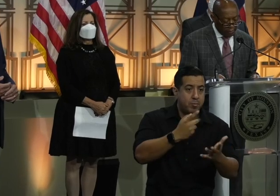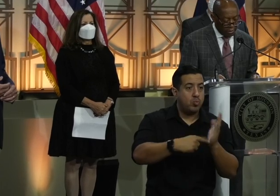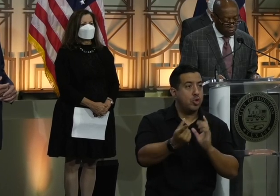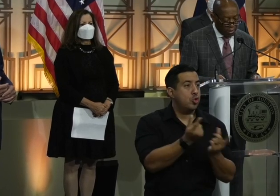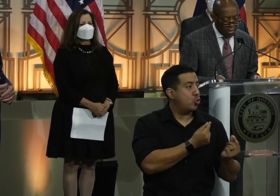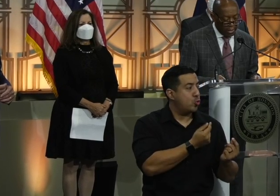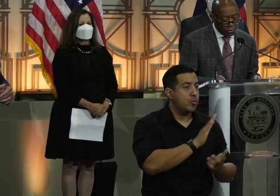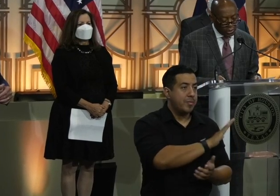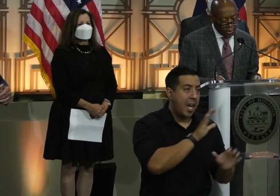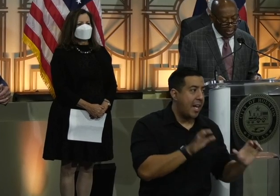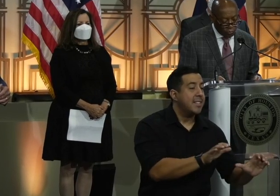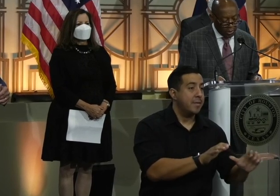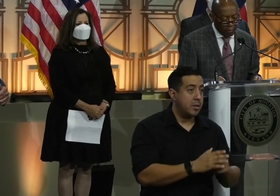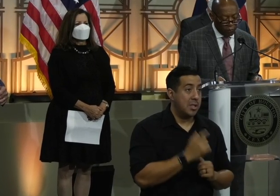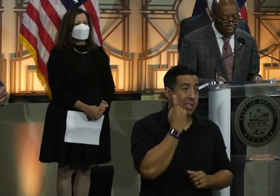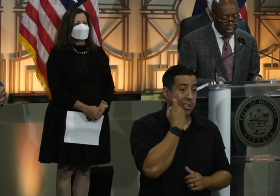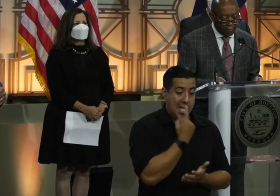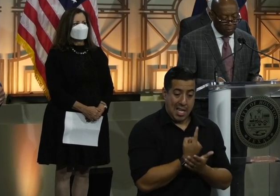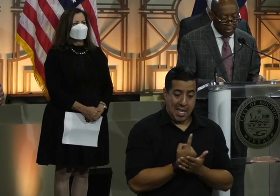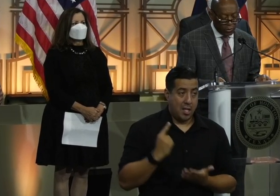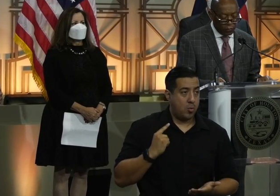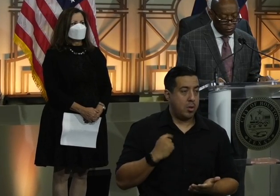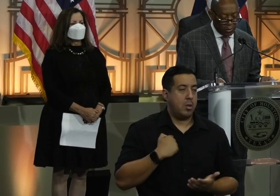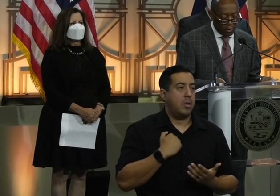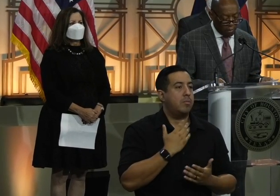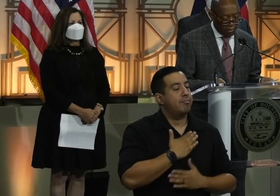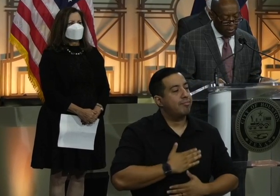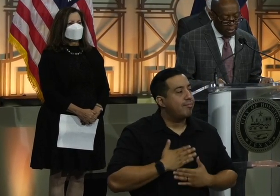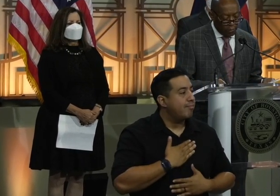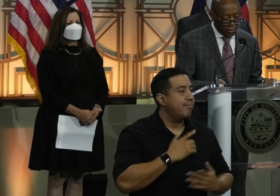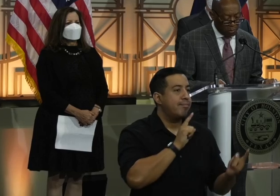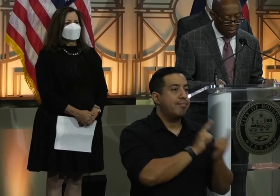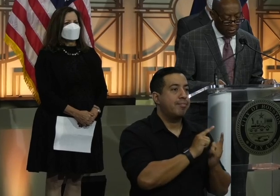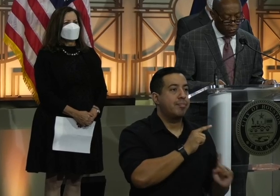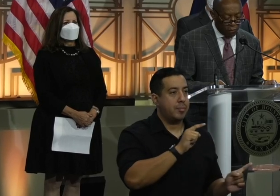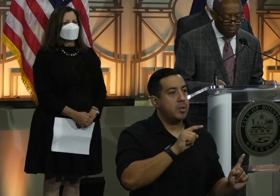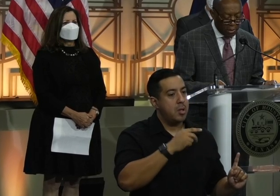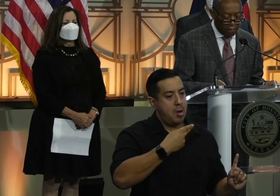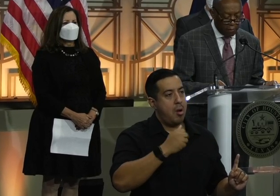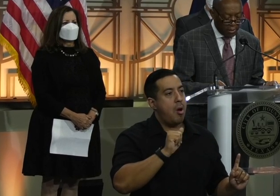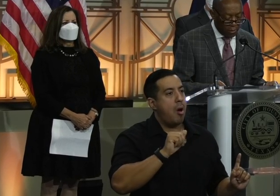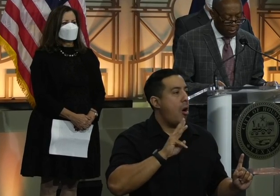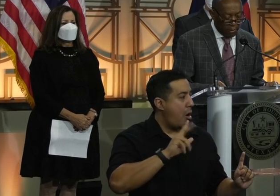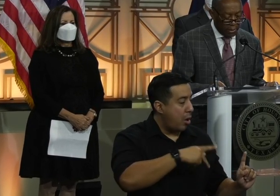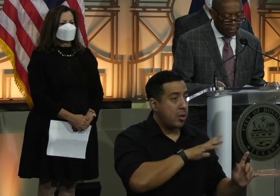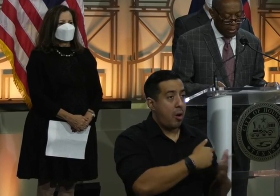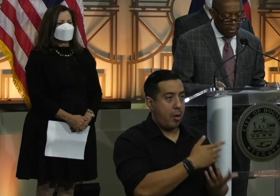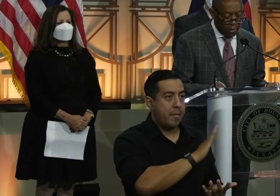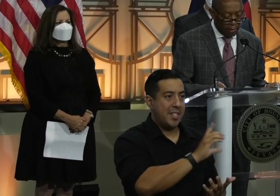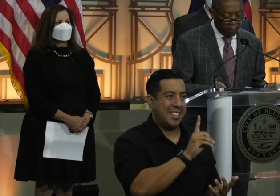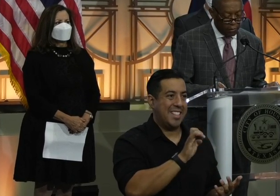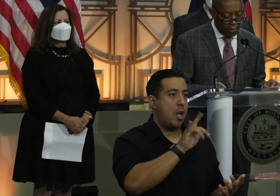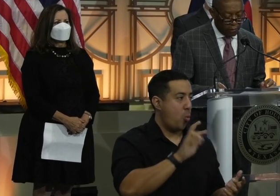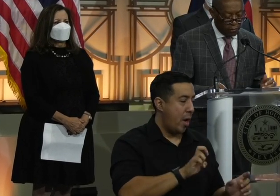their activities. And just last week, I had the pleasure of joining Hoff in responding to former governor of Delaware and